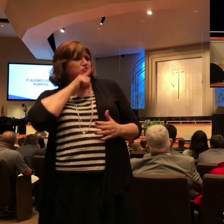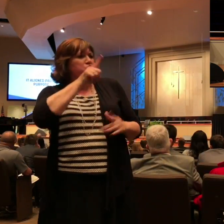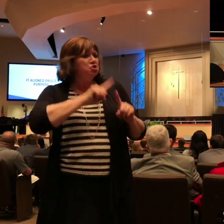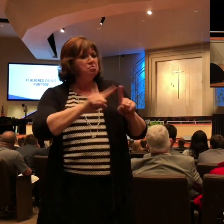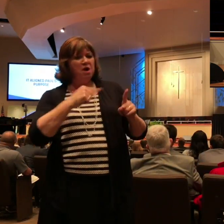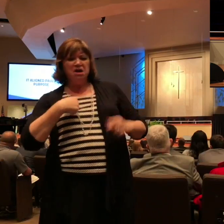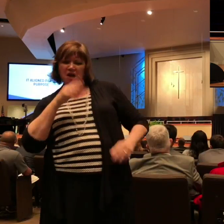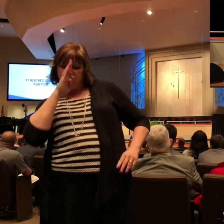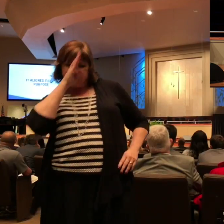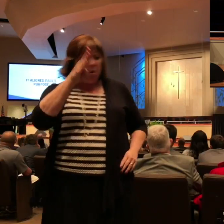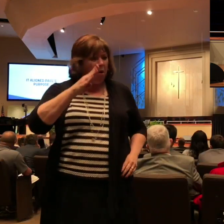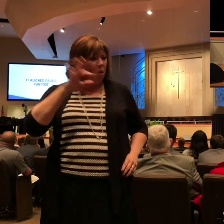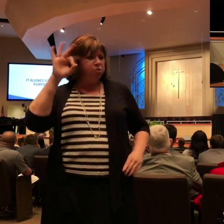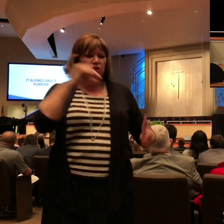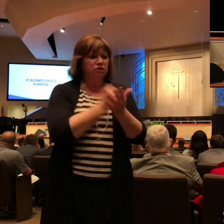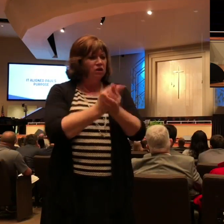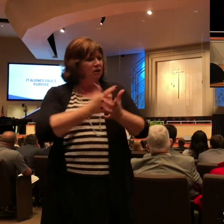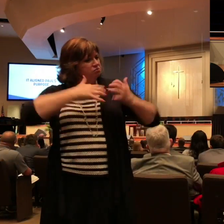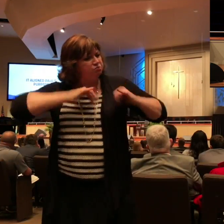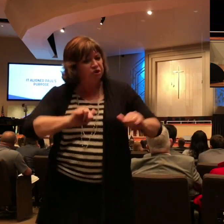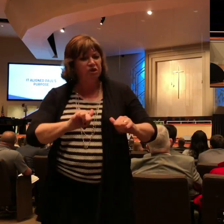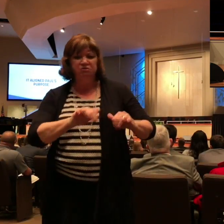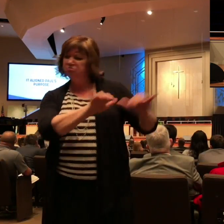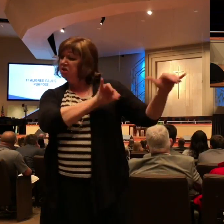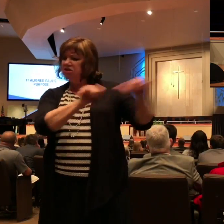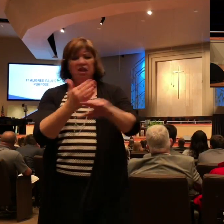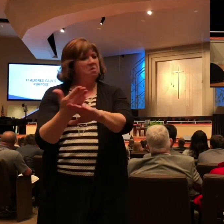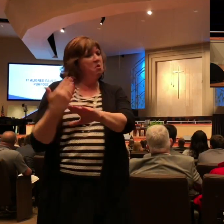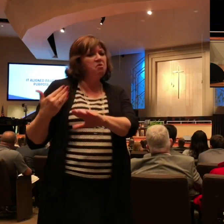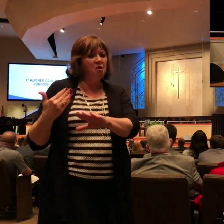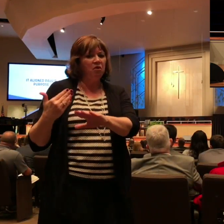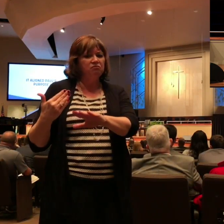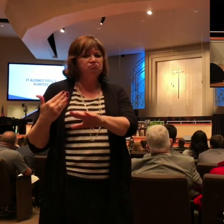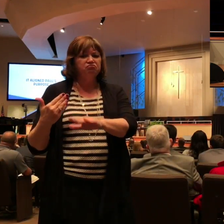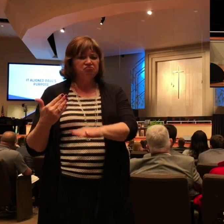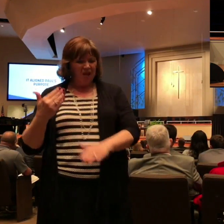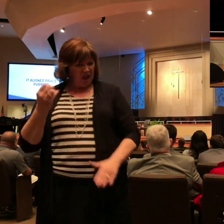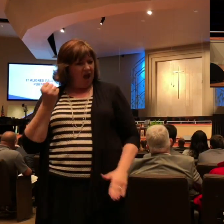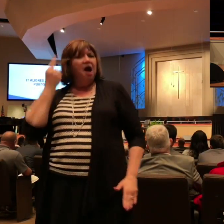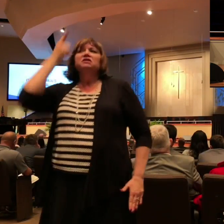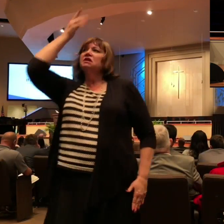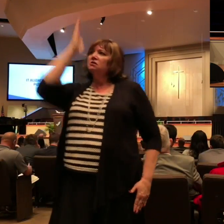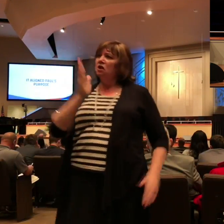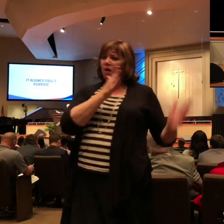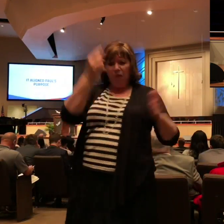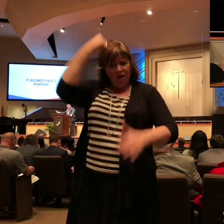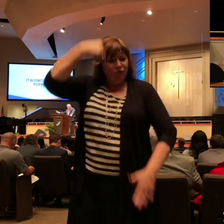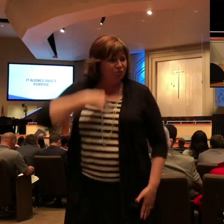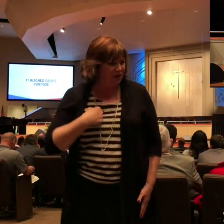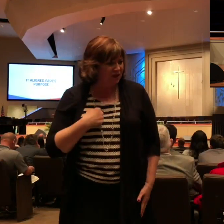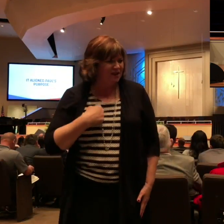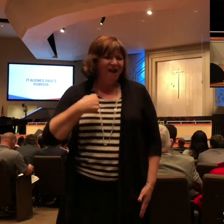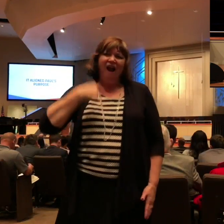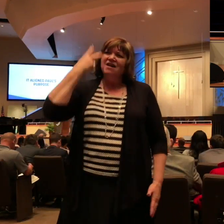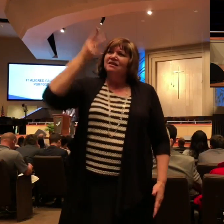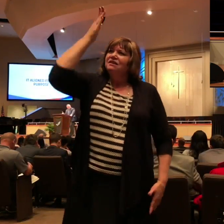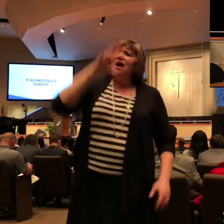confident in my life. I know exactly why God has me here. I'm watching him work. I'm